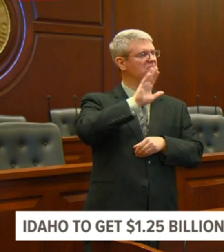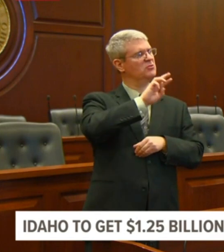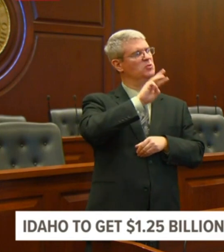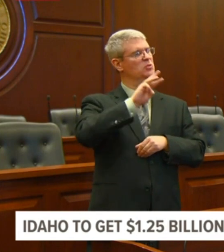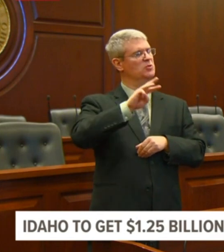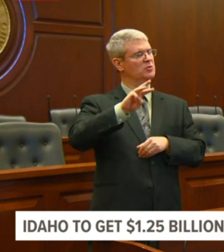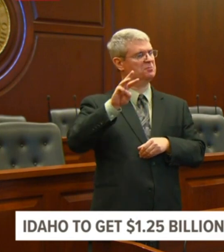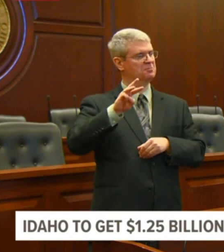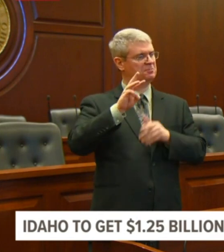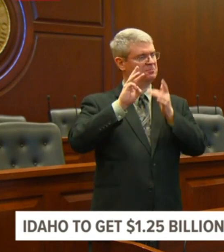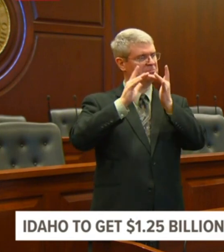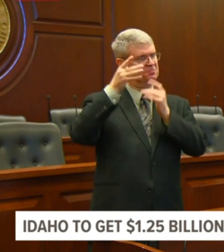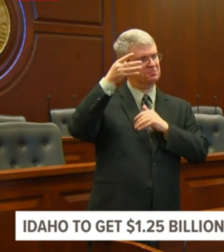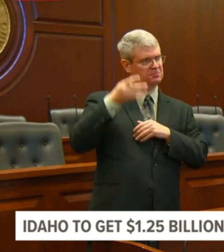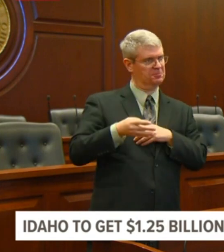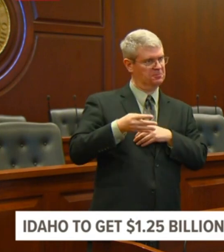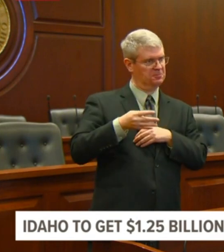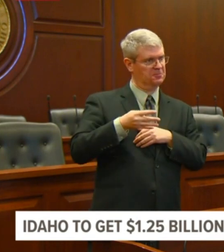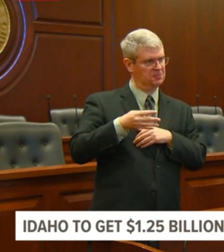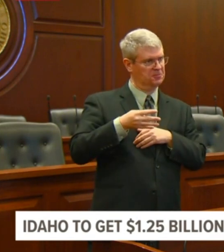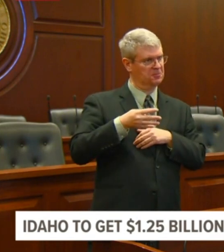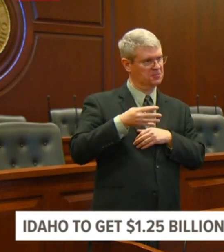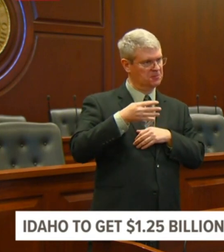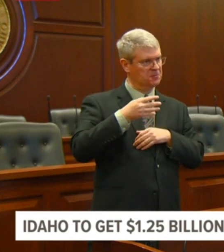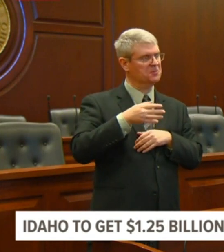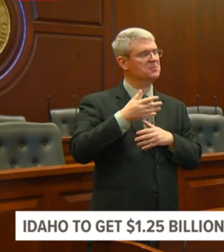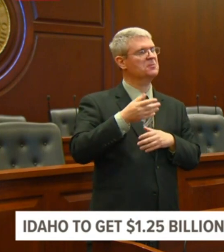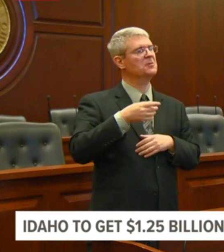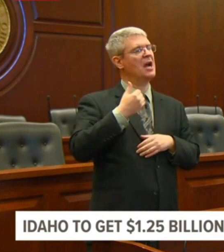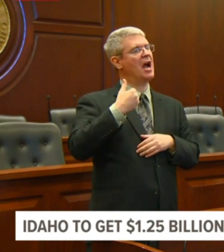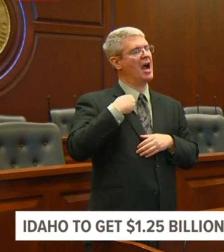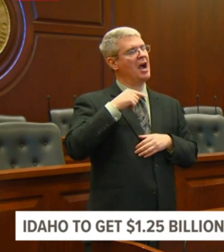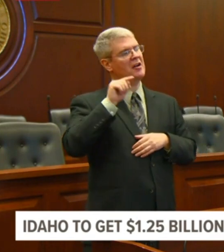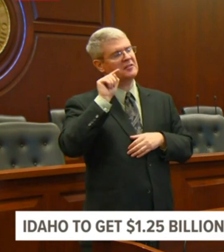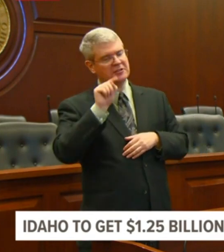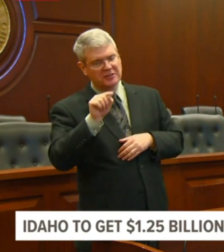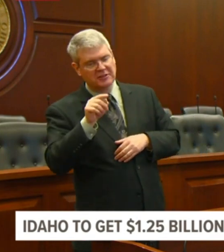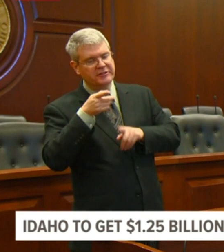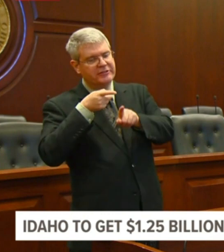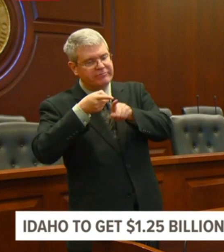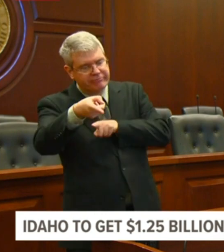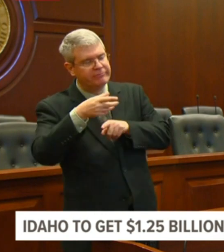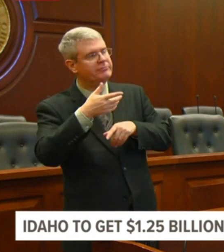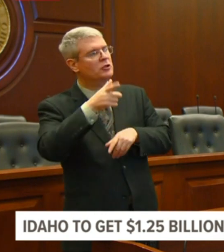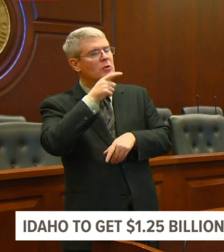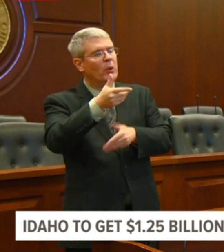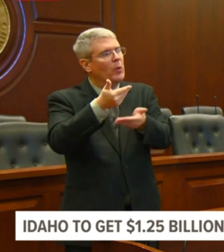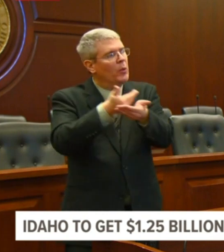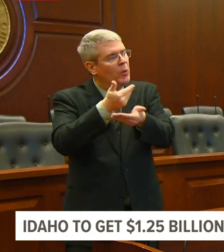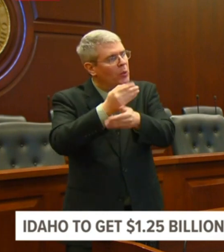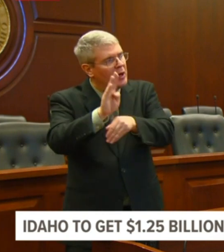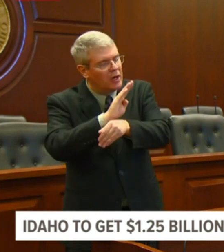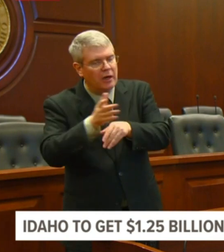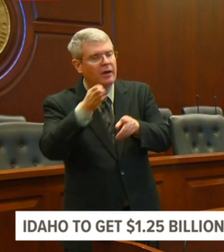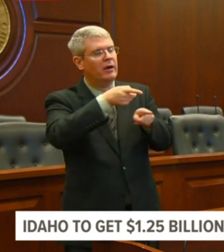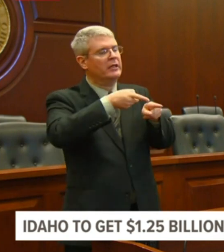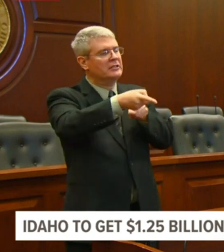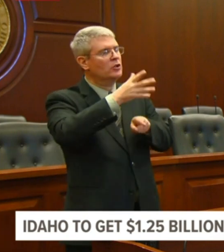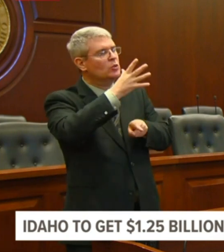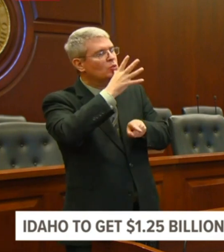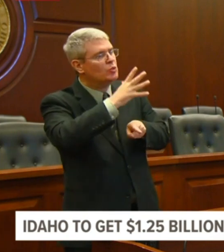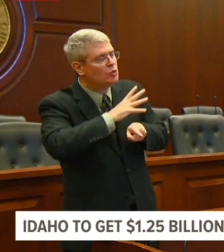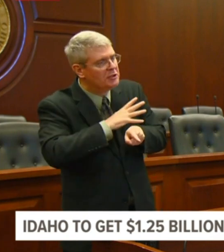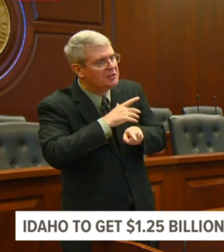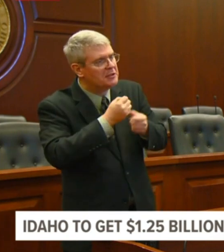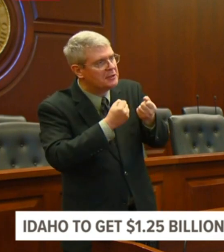-996-1572. These resources are free and made possible by federal grant dollars. It's a sad